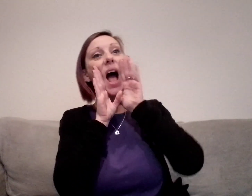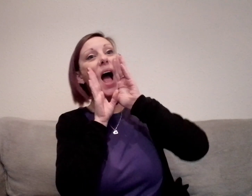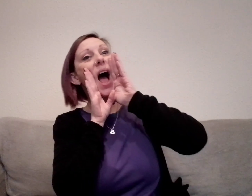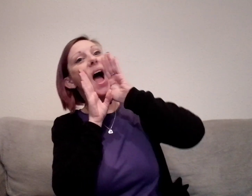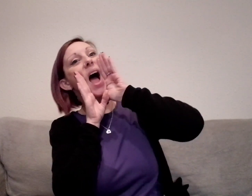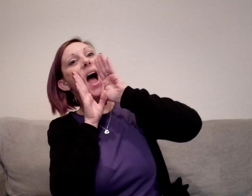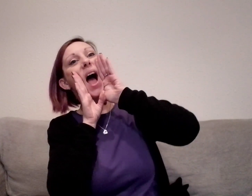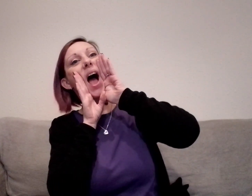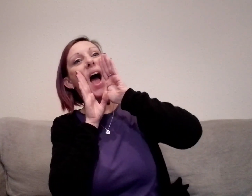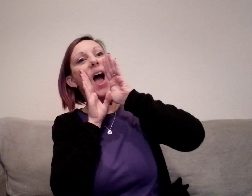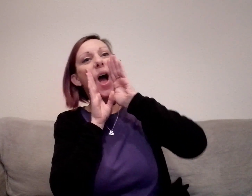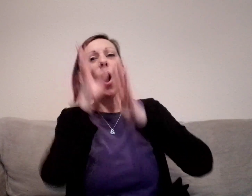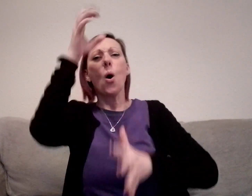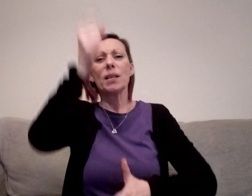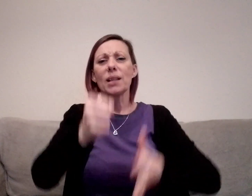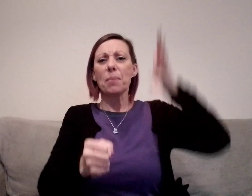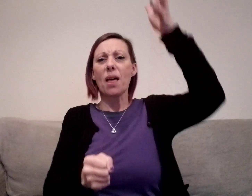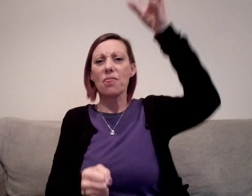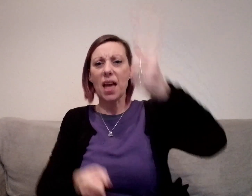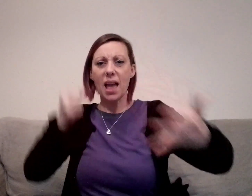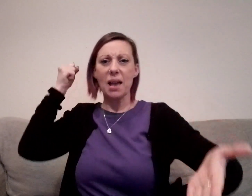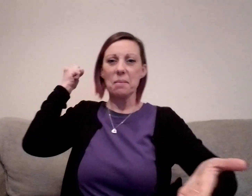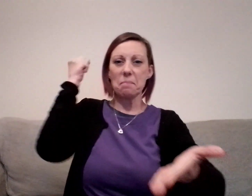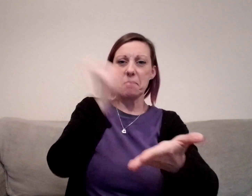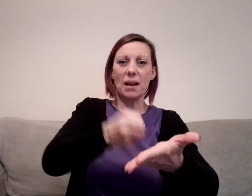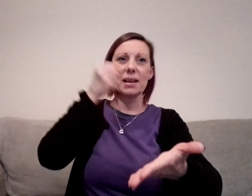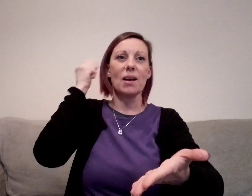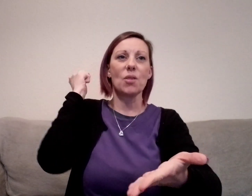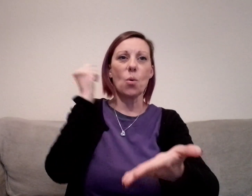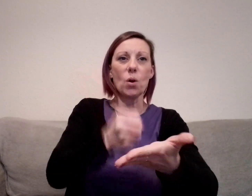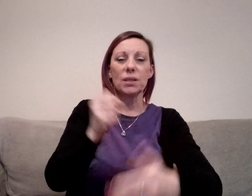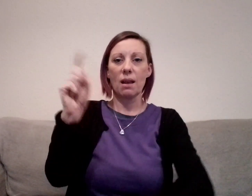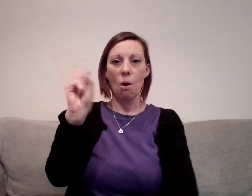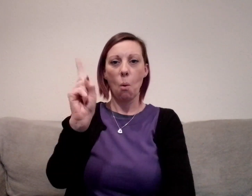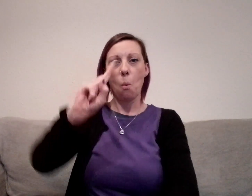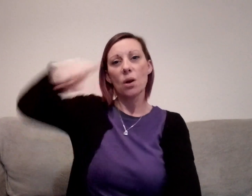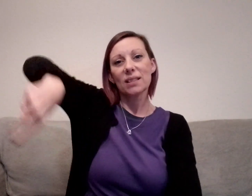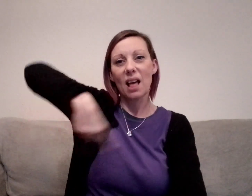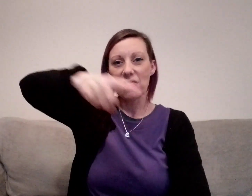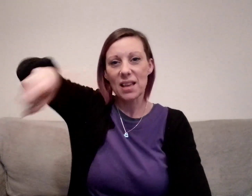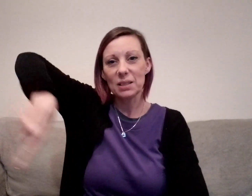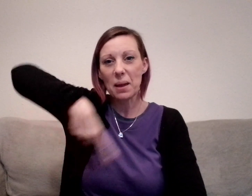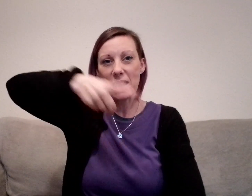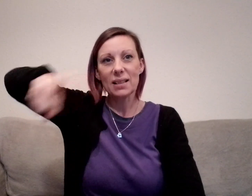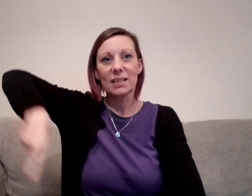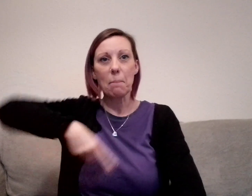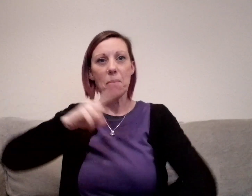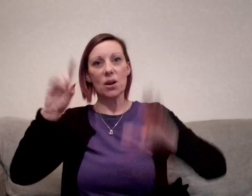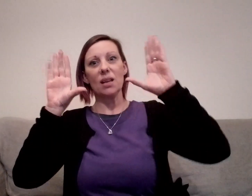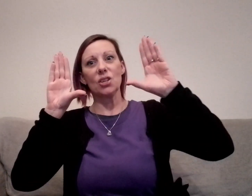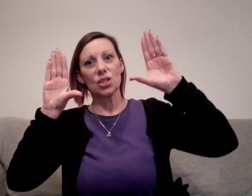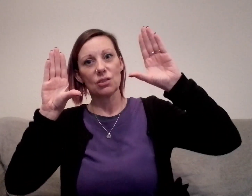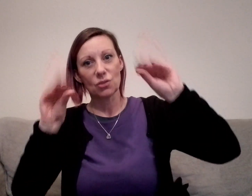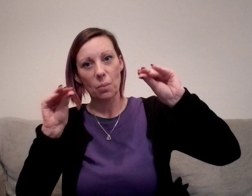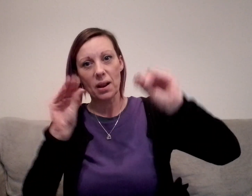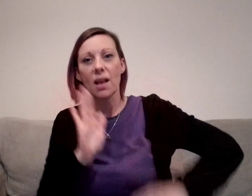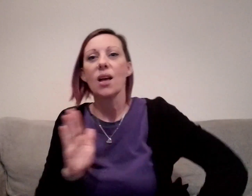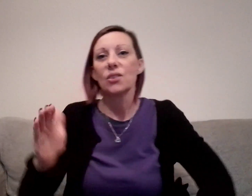I held at the crew Hoist at the thing and now know what's it What's that thing spinning? Somebody should stop it